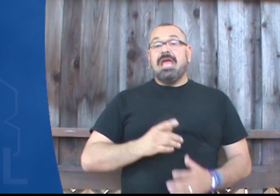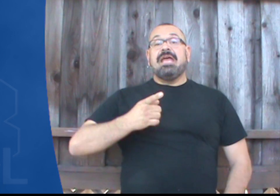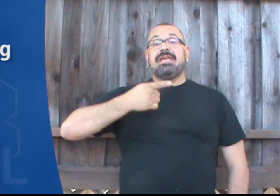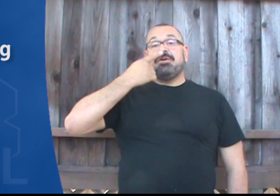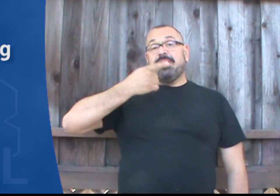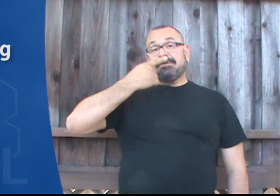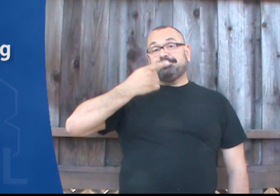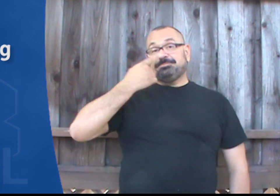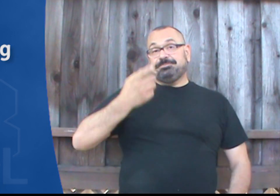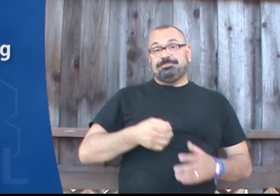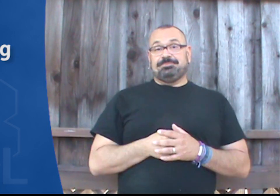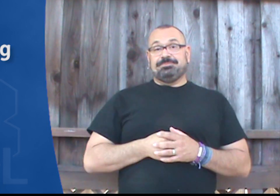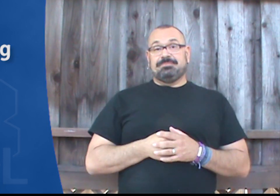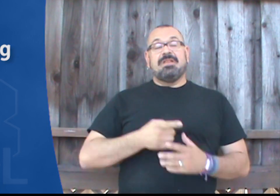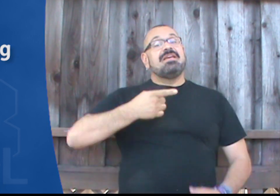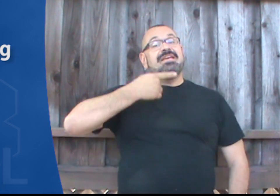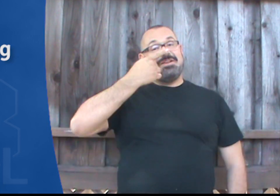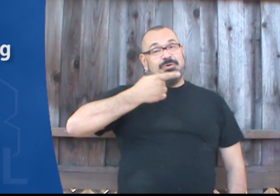Hearing. Hearing.